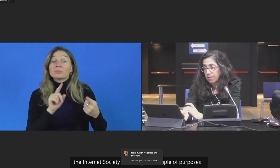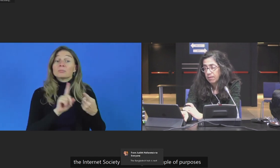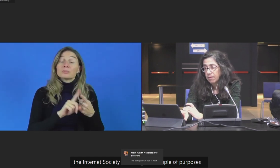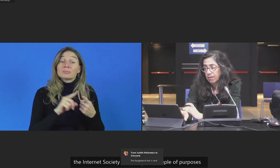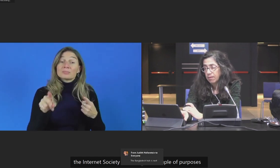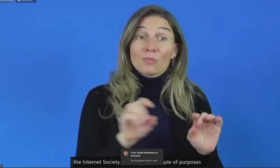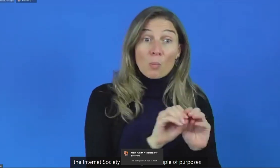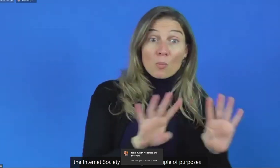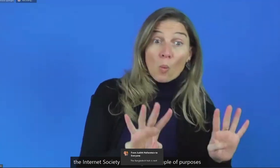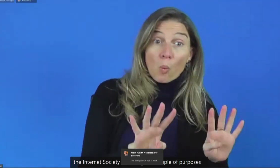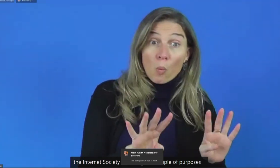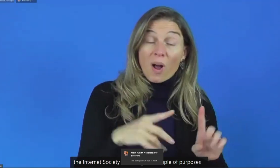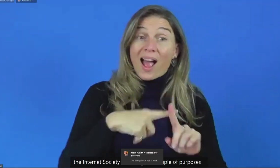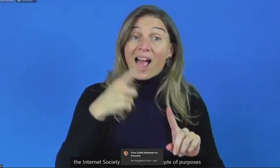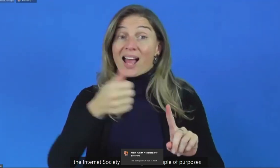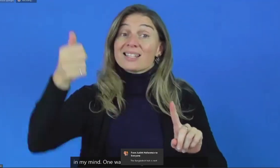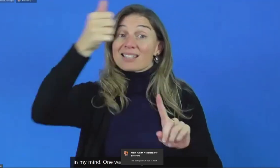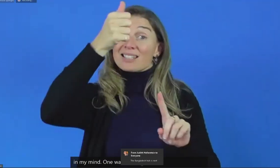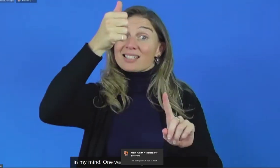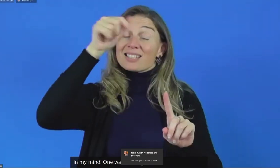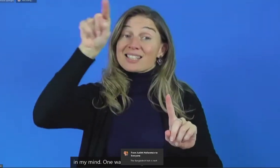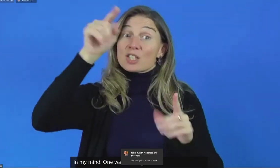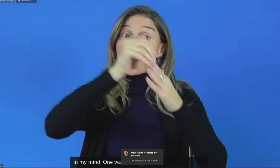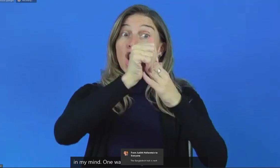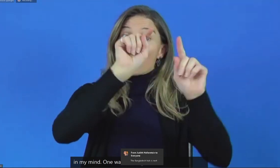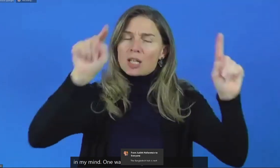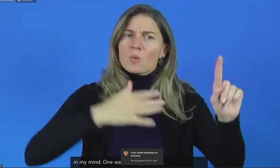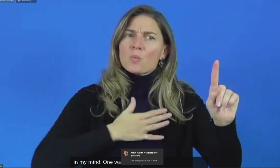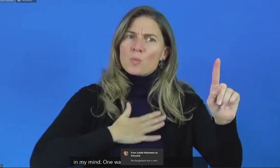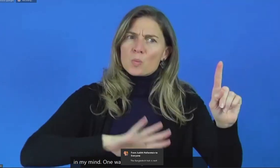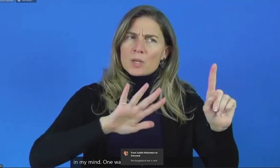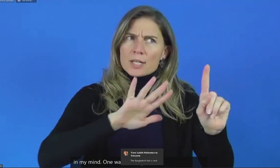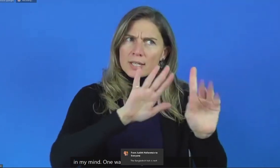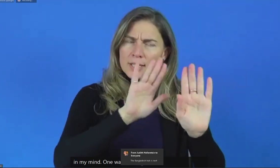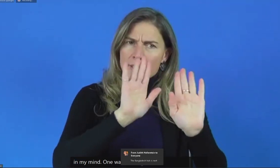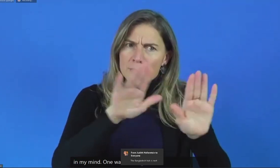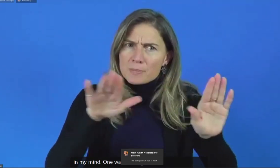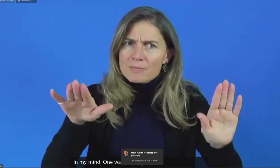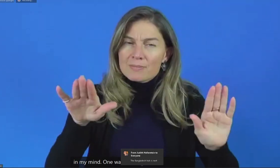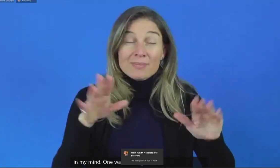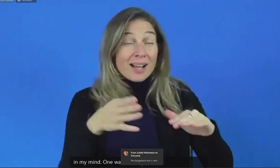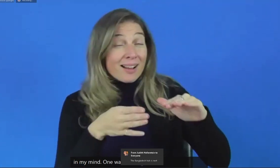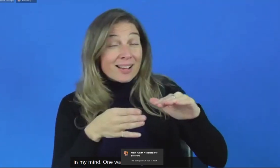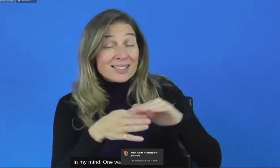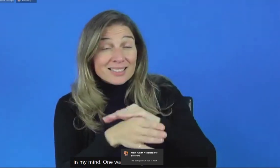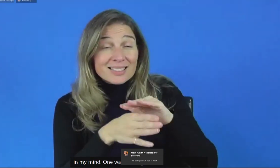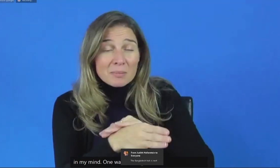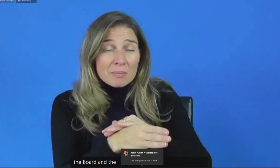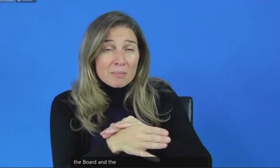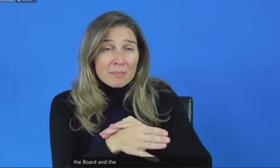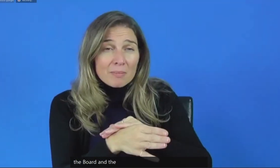through personal examples that accessibility is something which cannot be